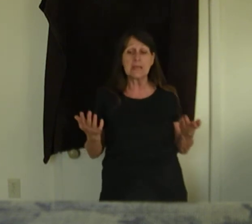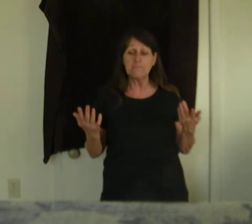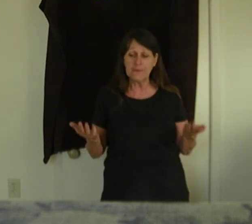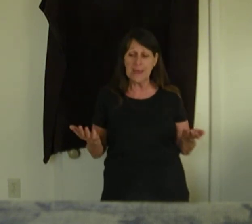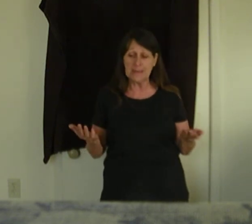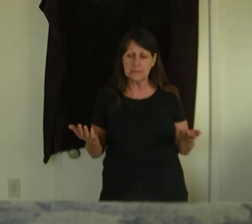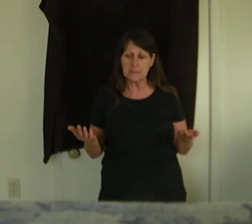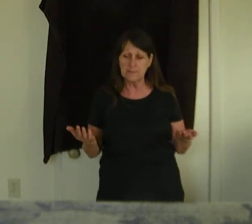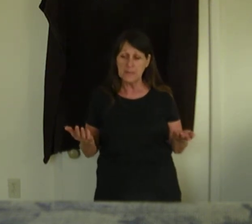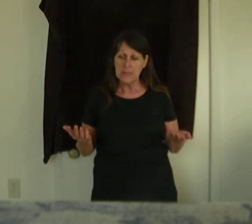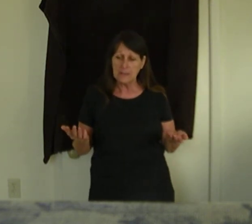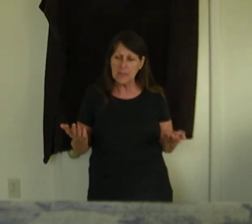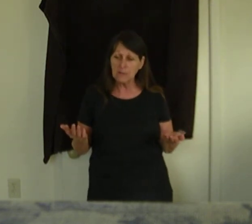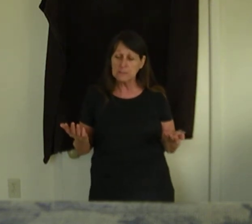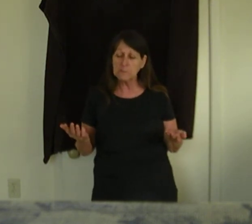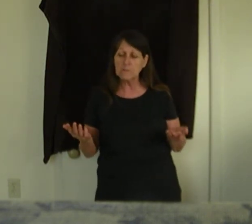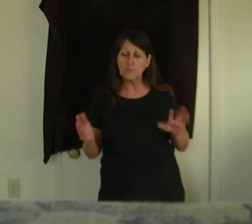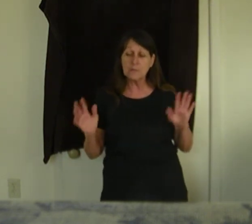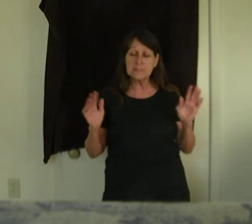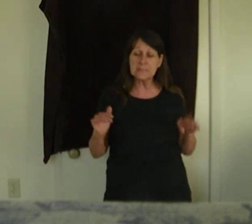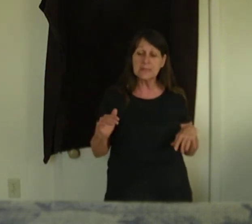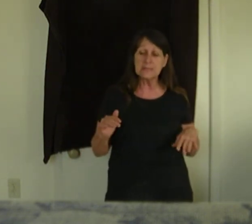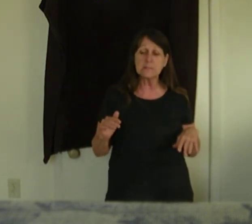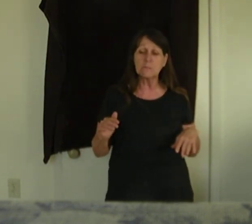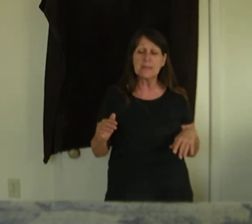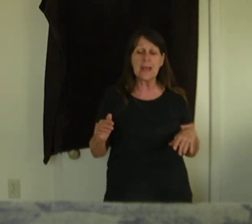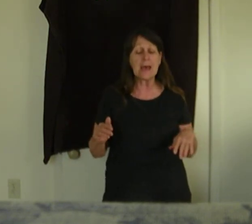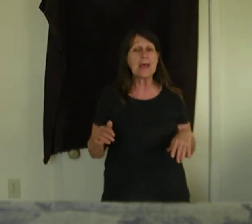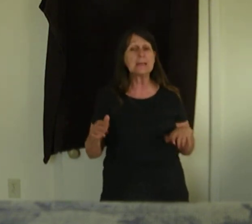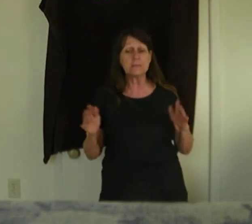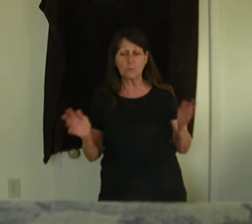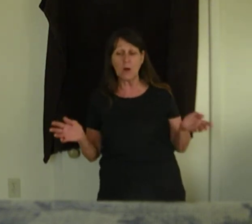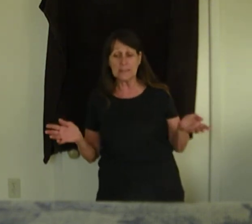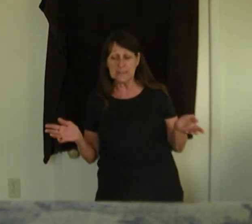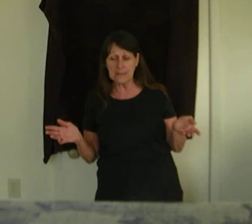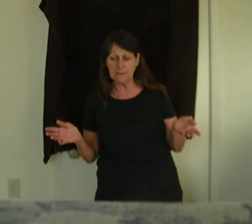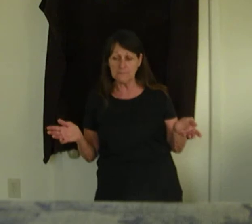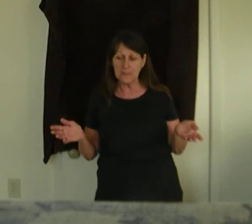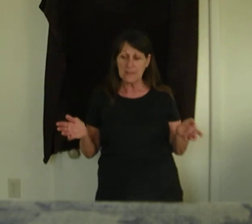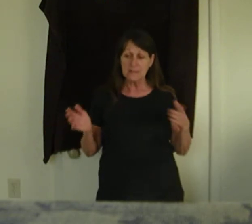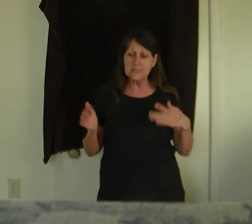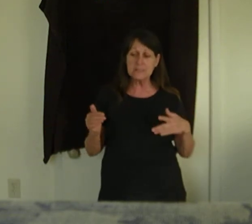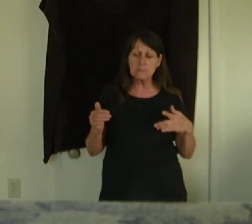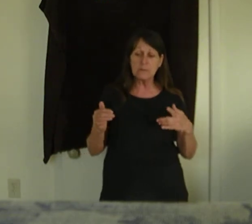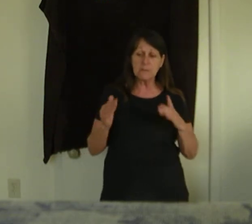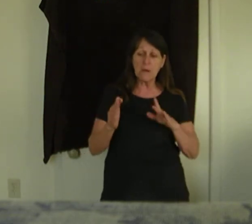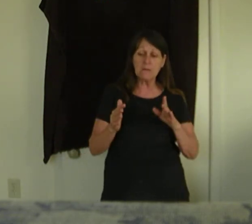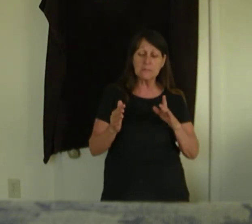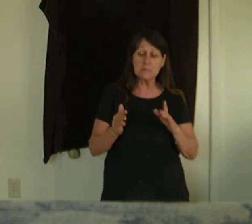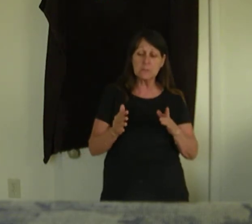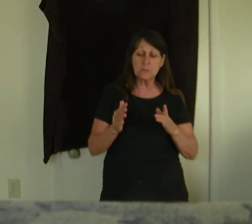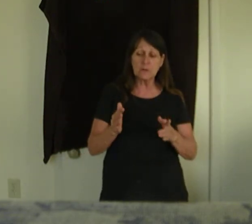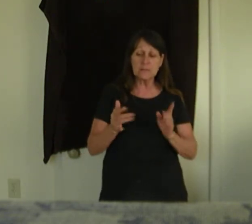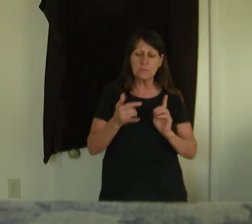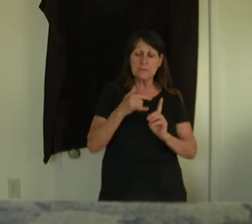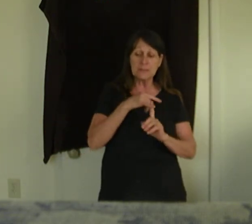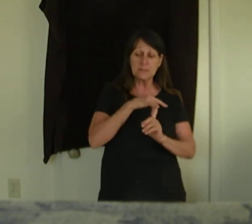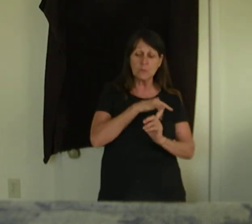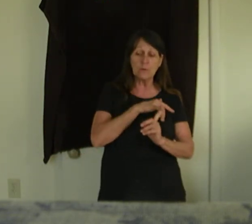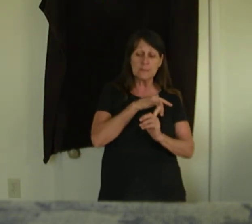faith. The Holy Spirit's voice is telling us to be kind and to walk in love. This is what the moth demonstrates when they destroy the